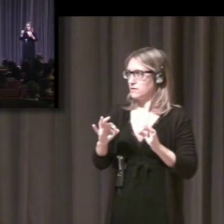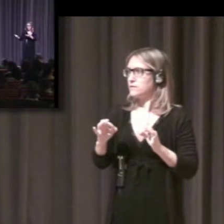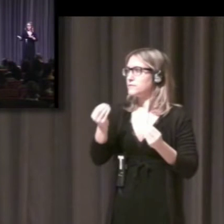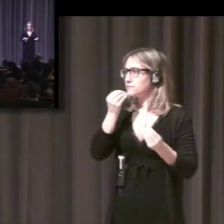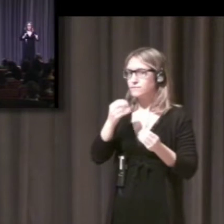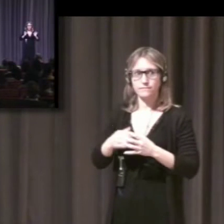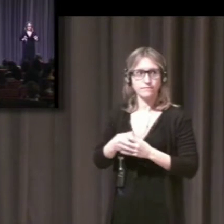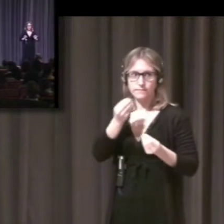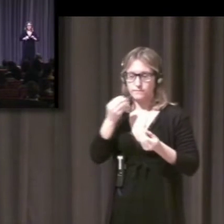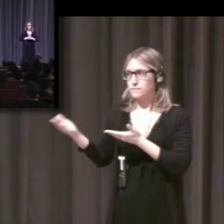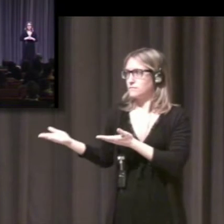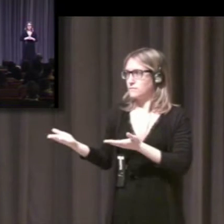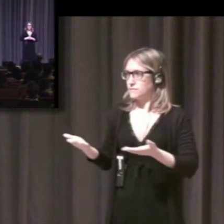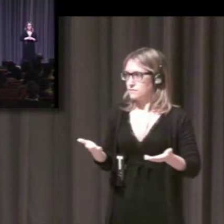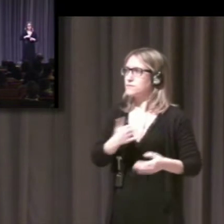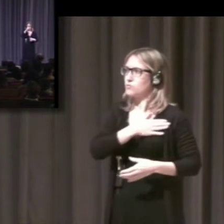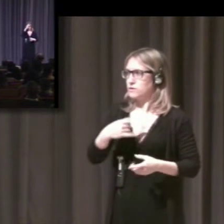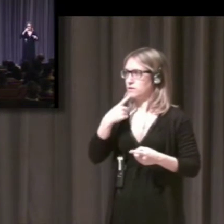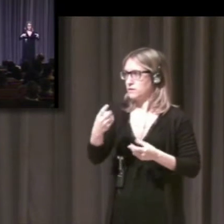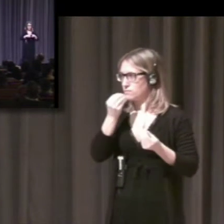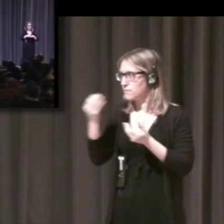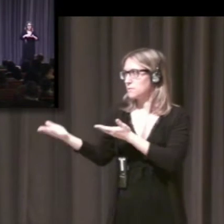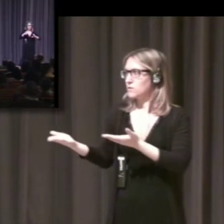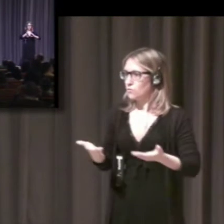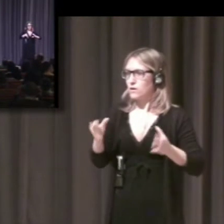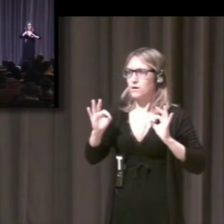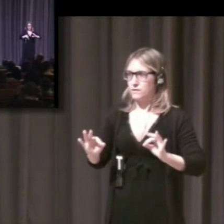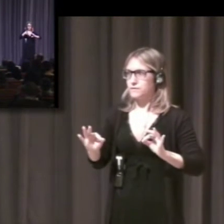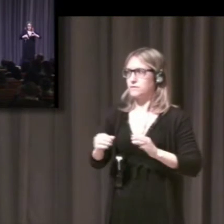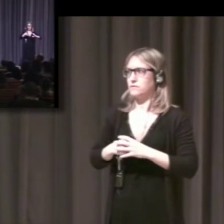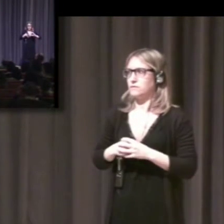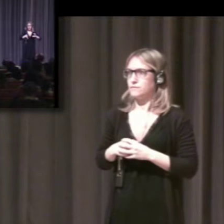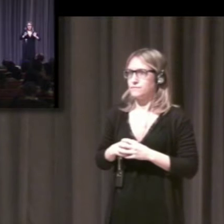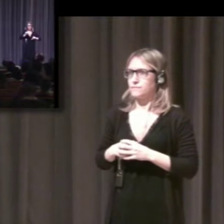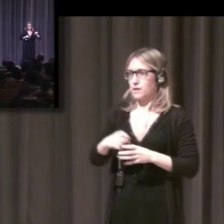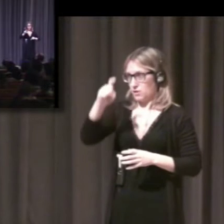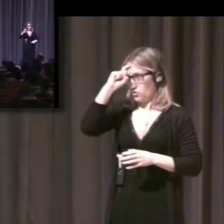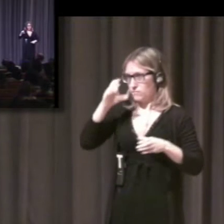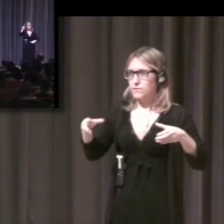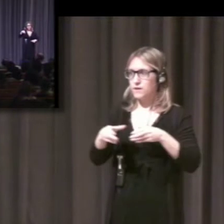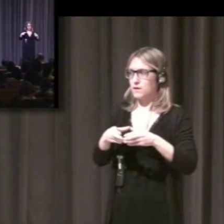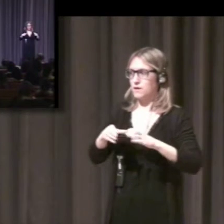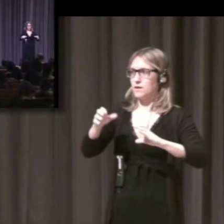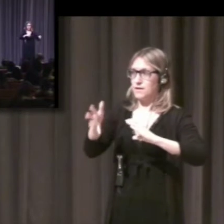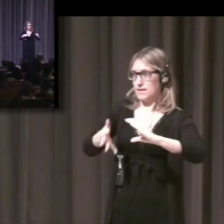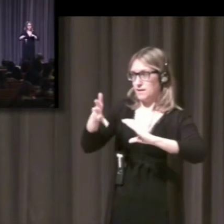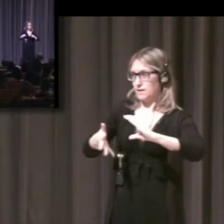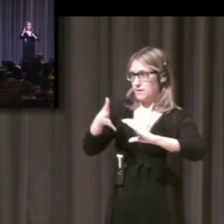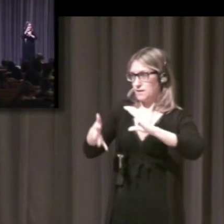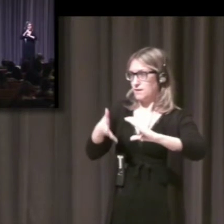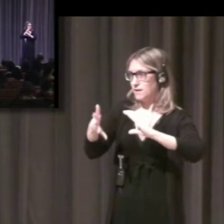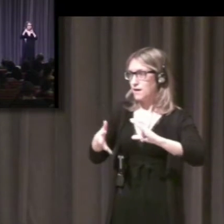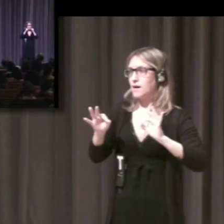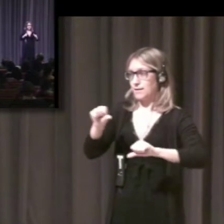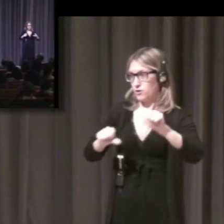Language Sciences of this university. We are extremely pleased to have Professor Donna-Jo Napoli today among us and to have been able to